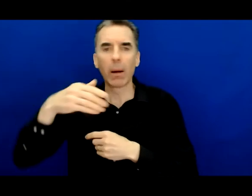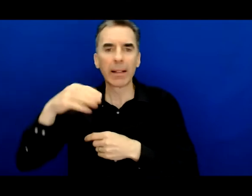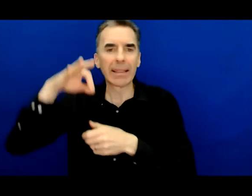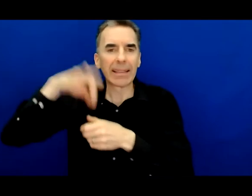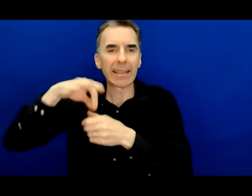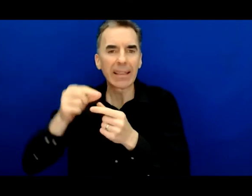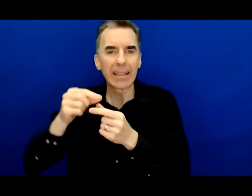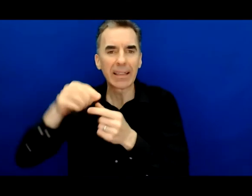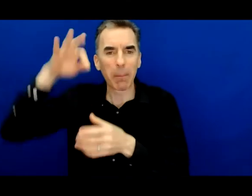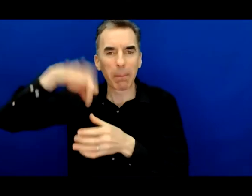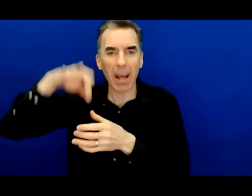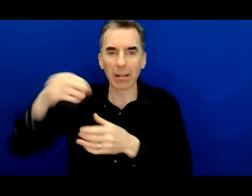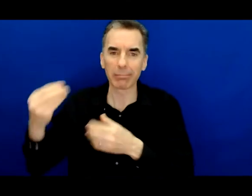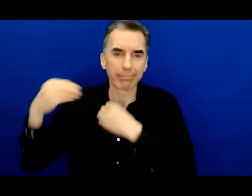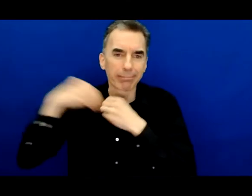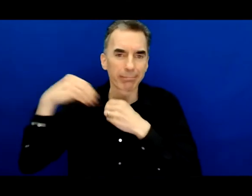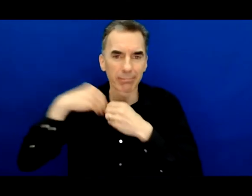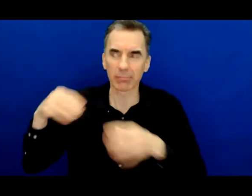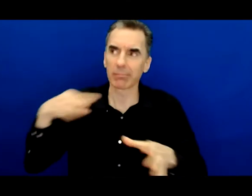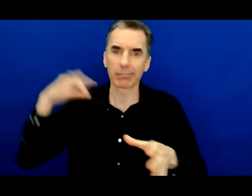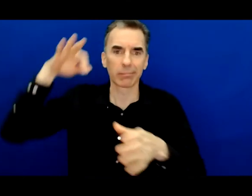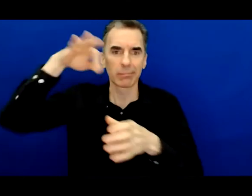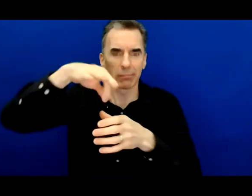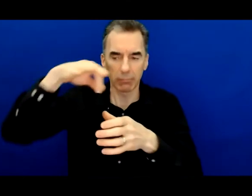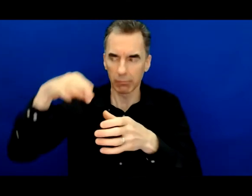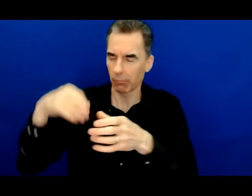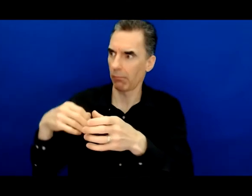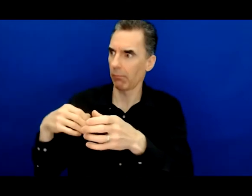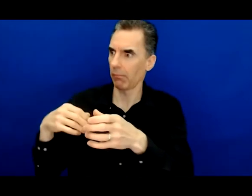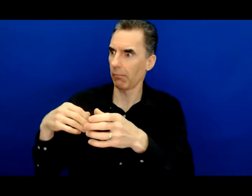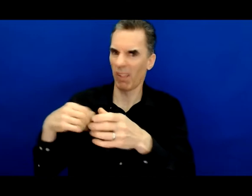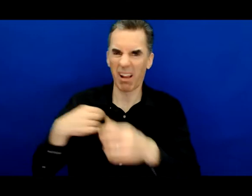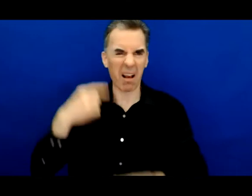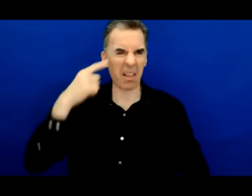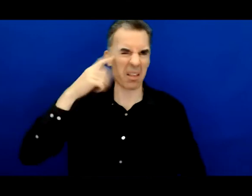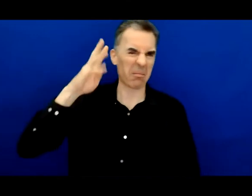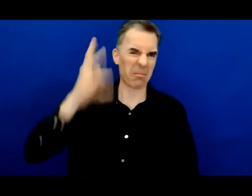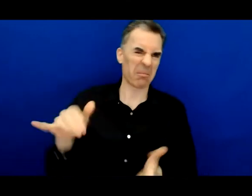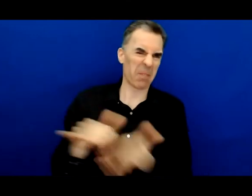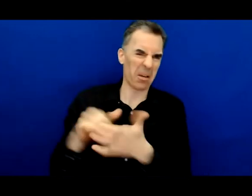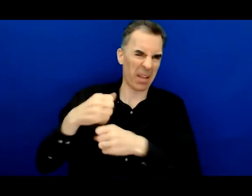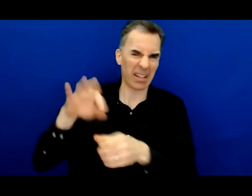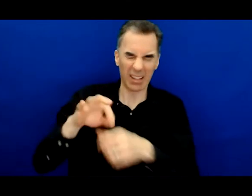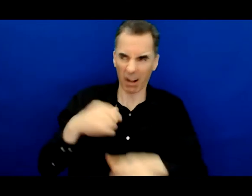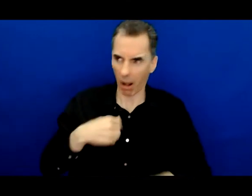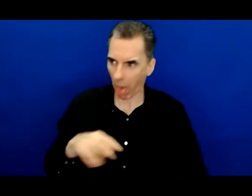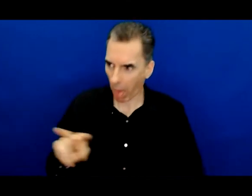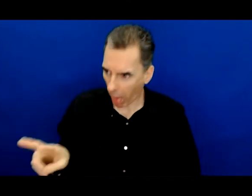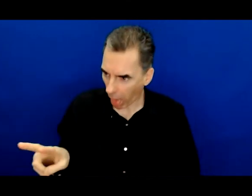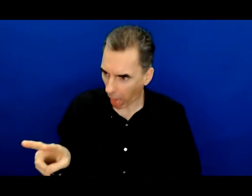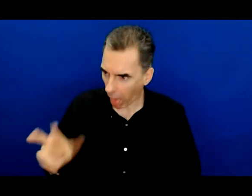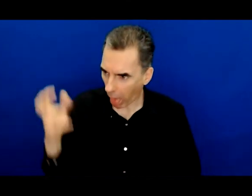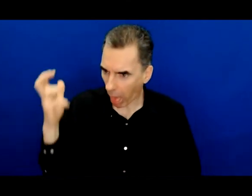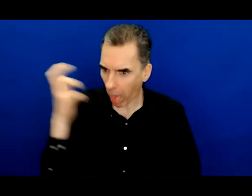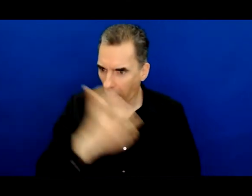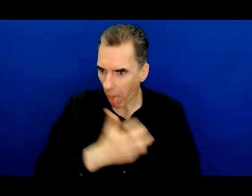handed me tea. I felt a small tremor of shame for even doubting him in the first place for having internally mocked the whole affair as